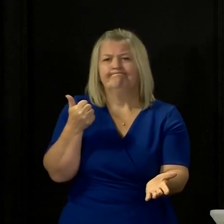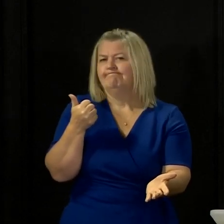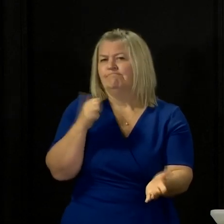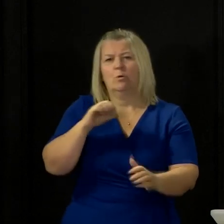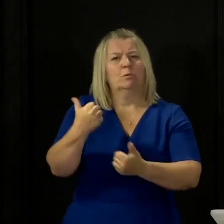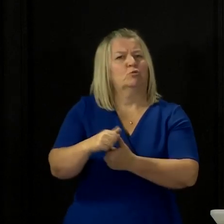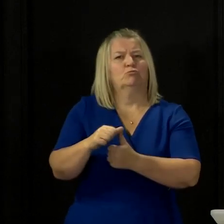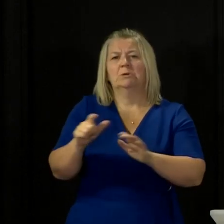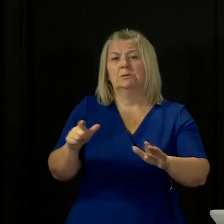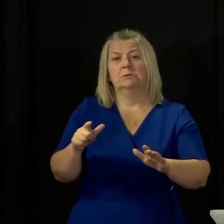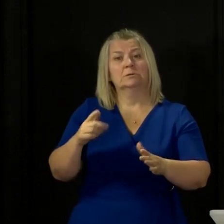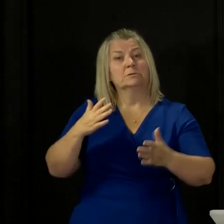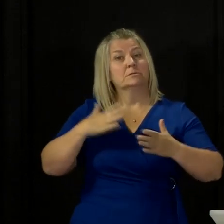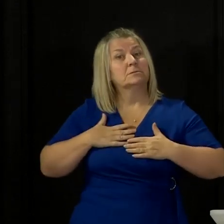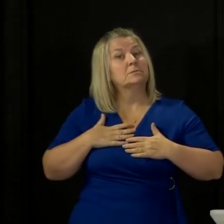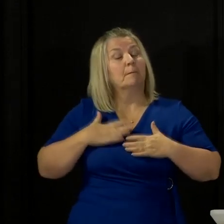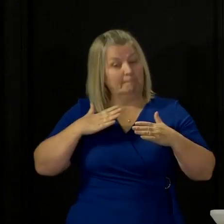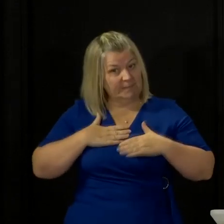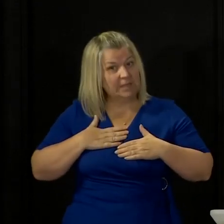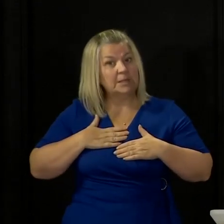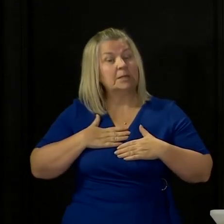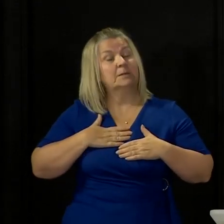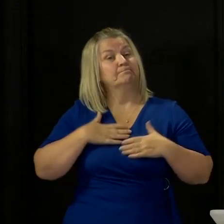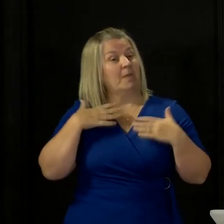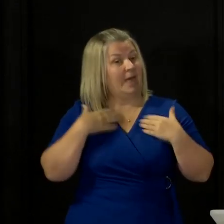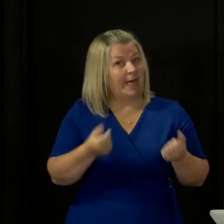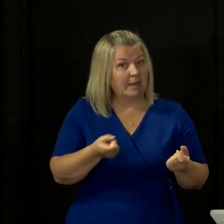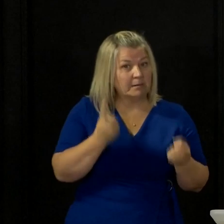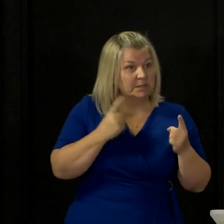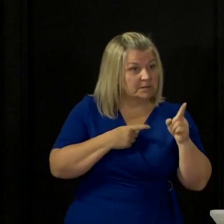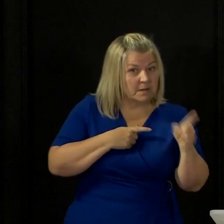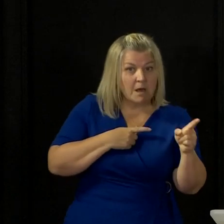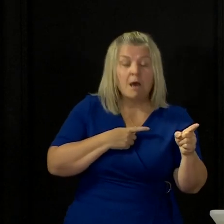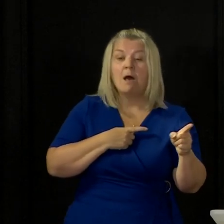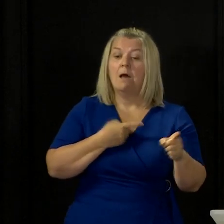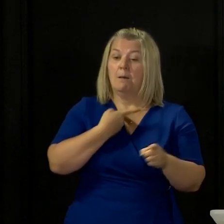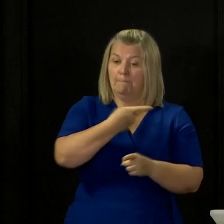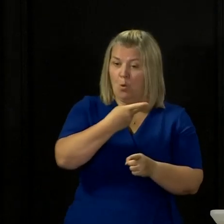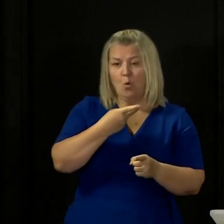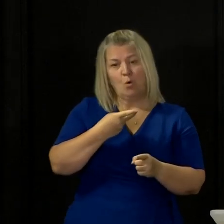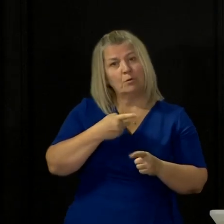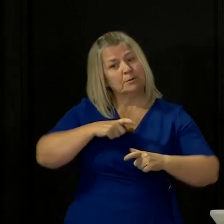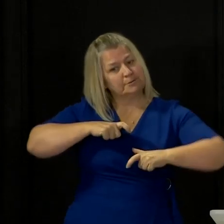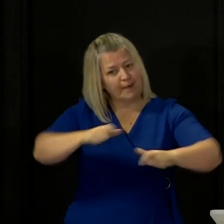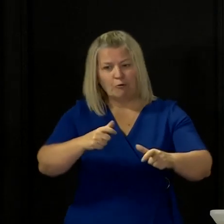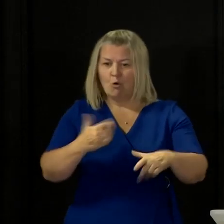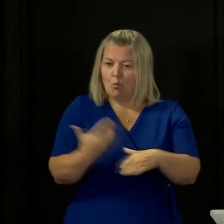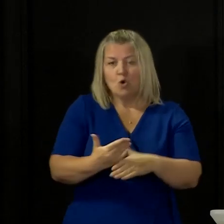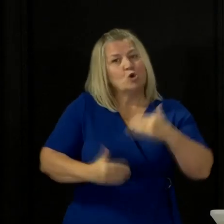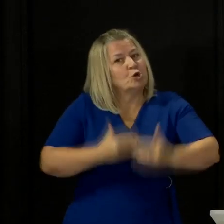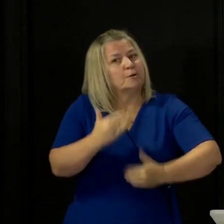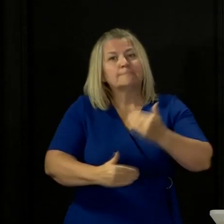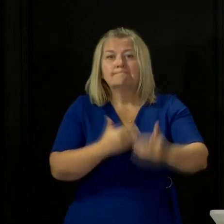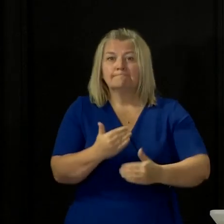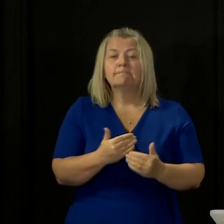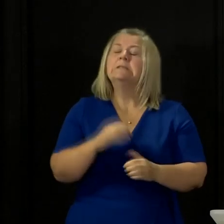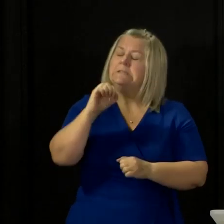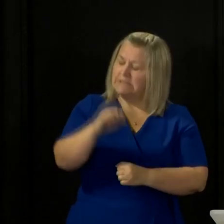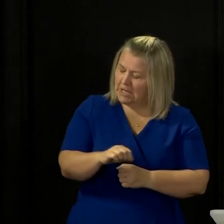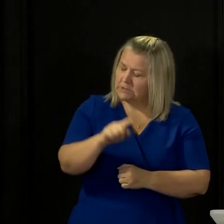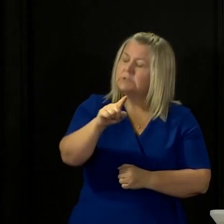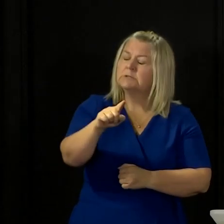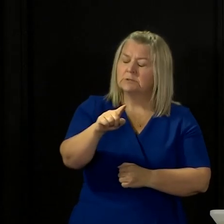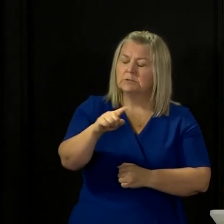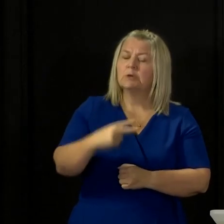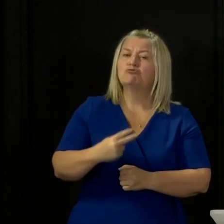health secretary's part, we're going to get on with the job, being candid where we get things wrong, admitting where we make mistakes, like the mistake with the letter, which I deeply